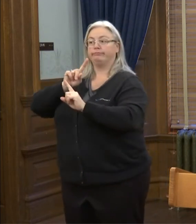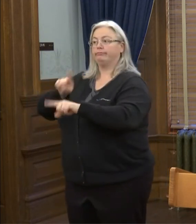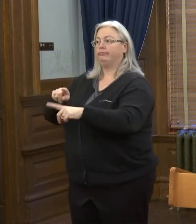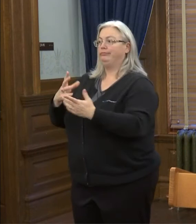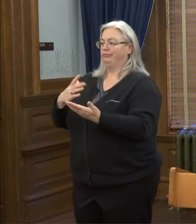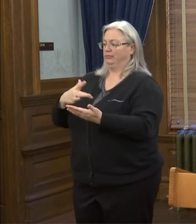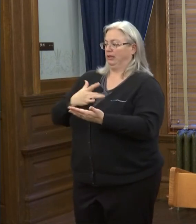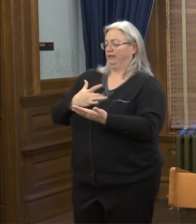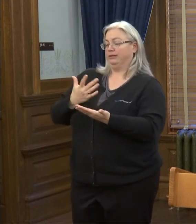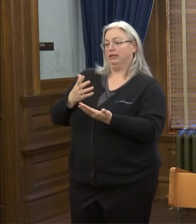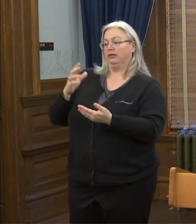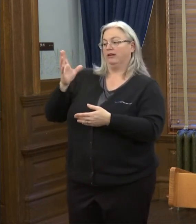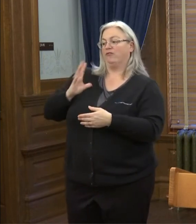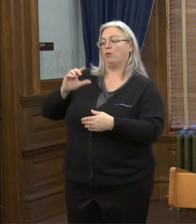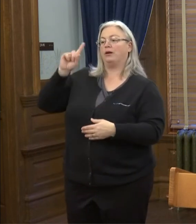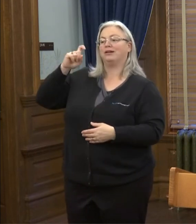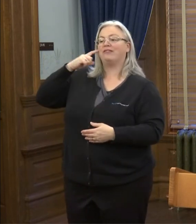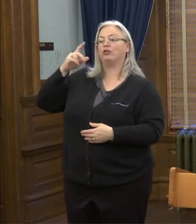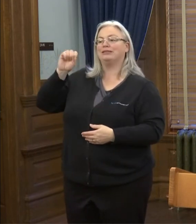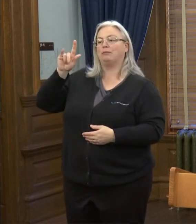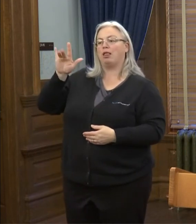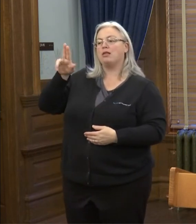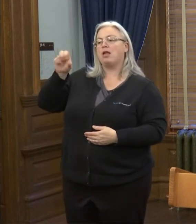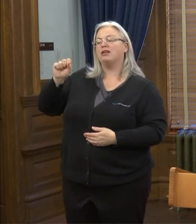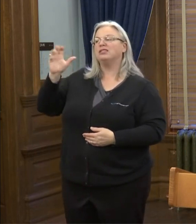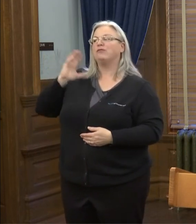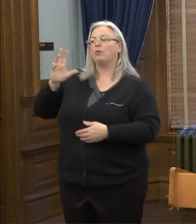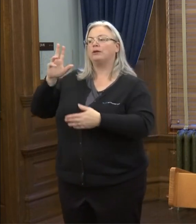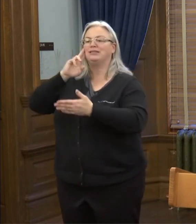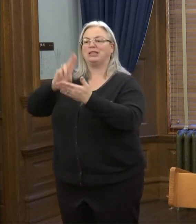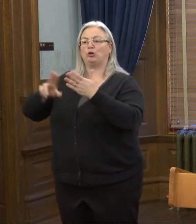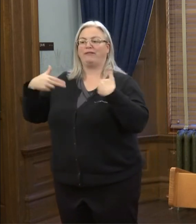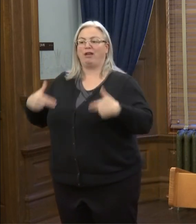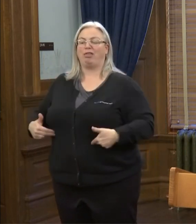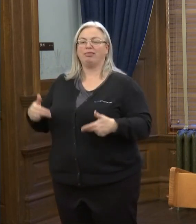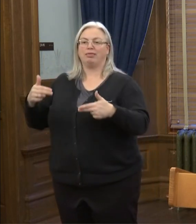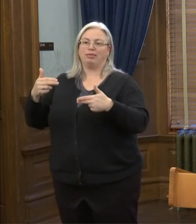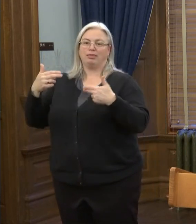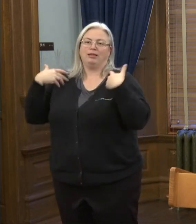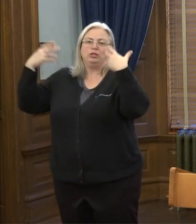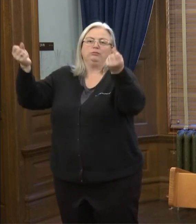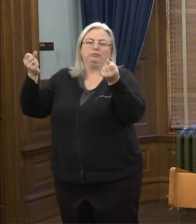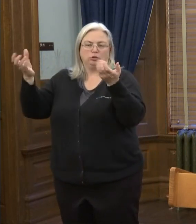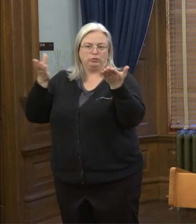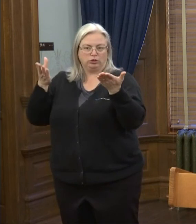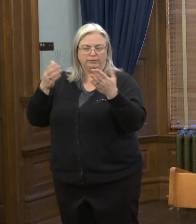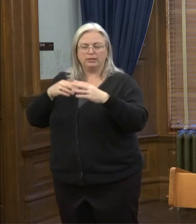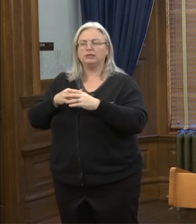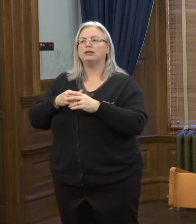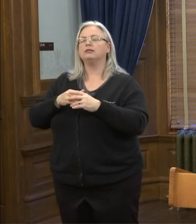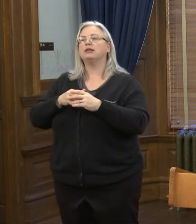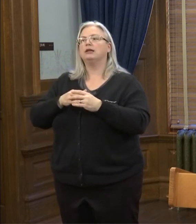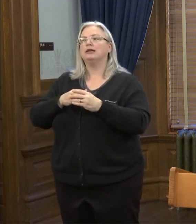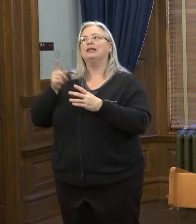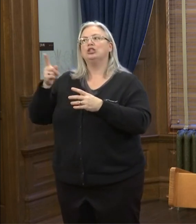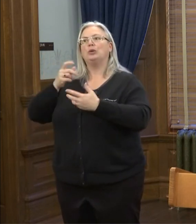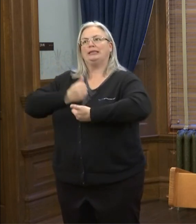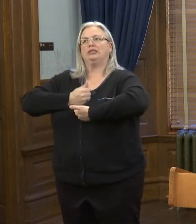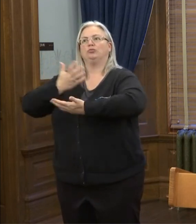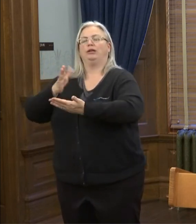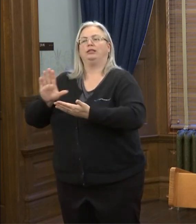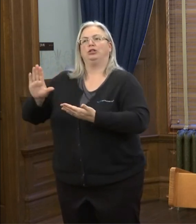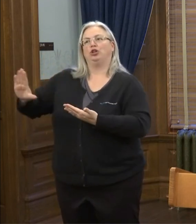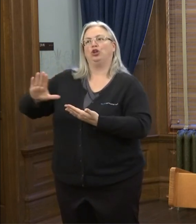I believe that, uh, former Governor Sebelius, former Secretary of Health and Human Services, uh, you know, was expressing,